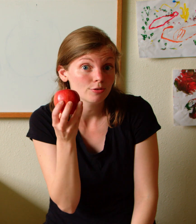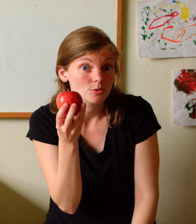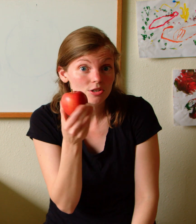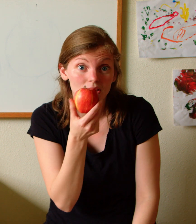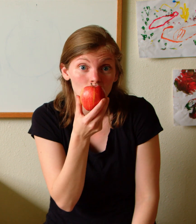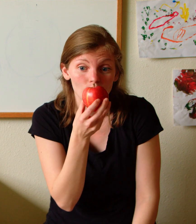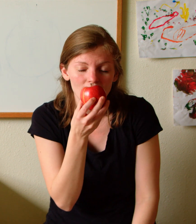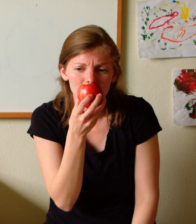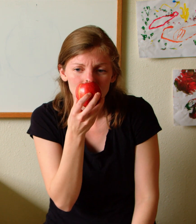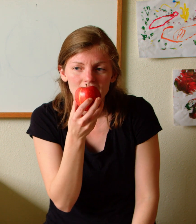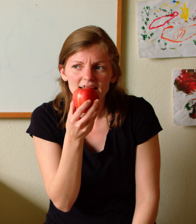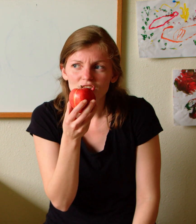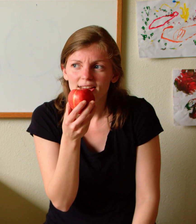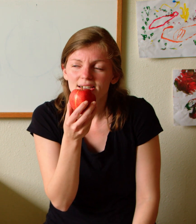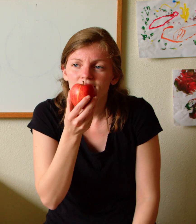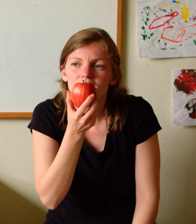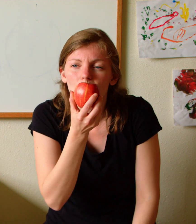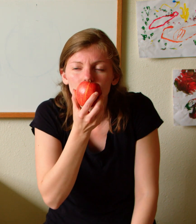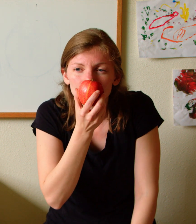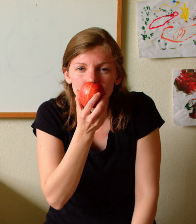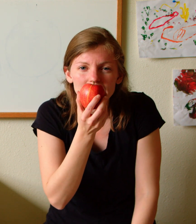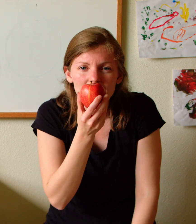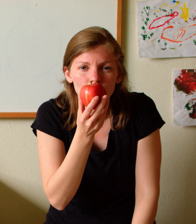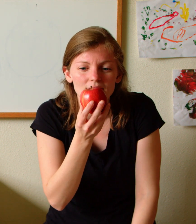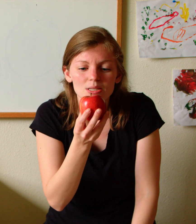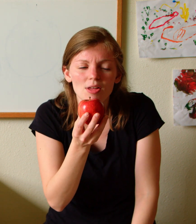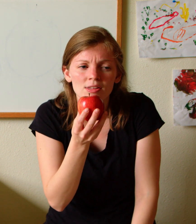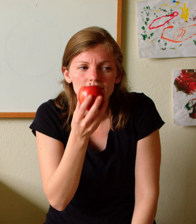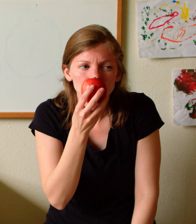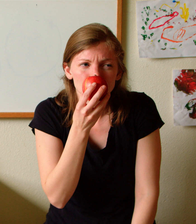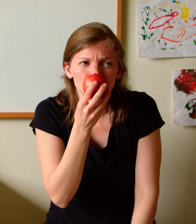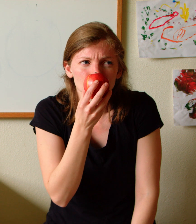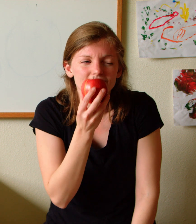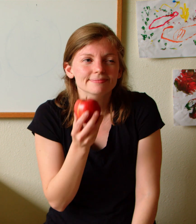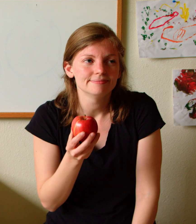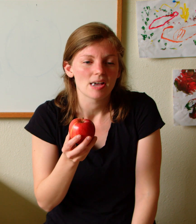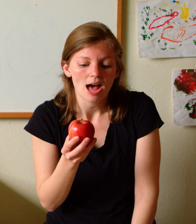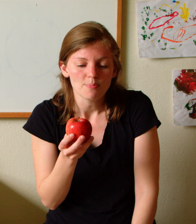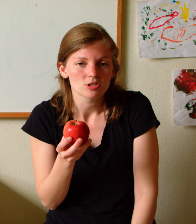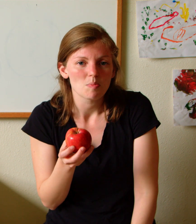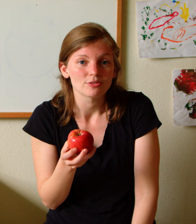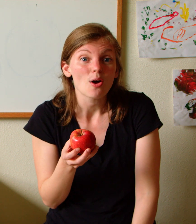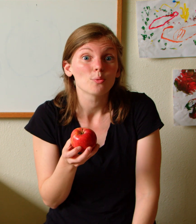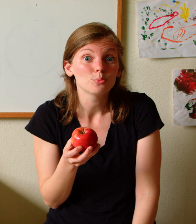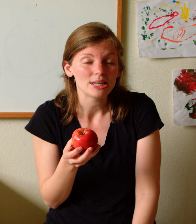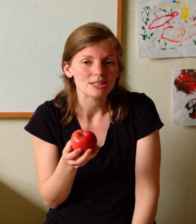fruit you can go grab it and try this out too right now we're gonna smell it mmm my apple smells really